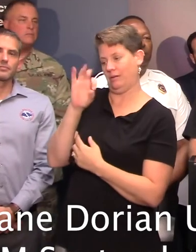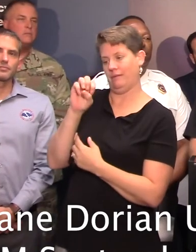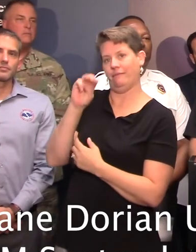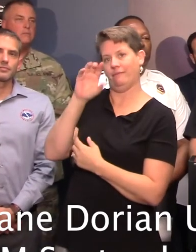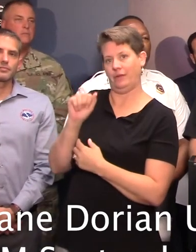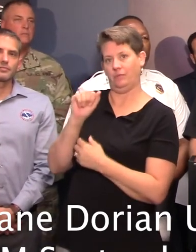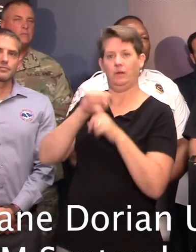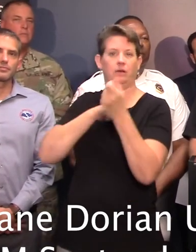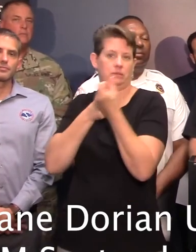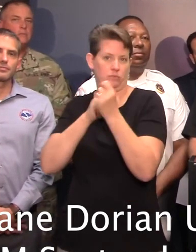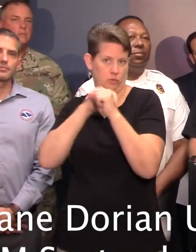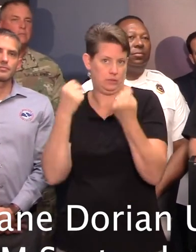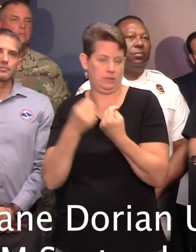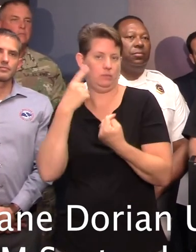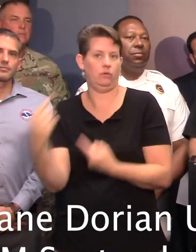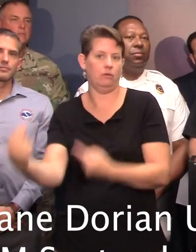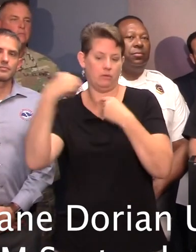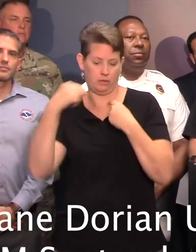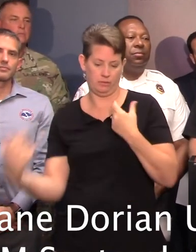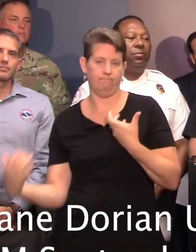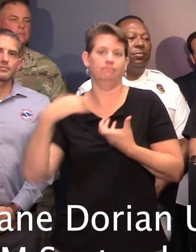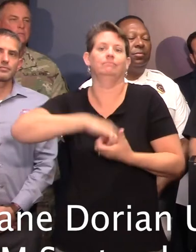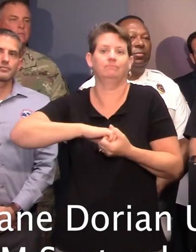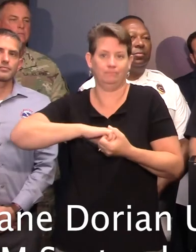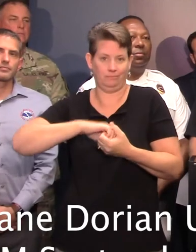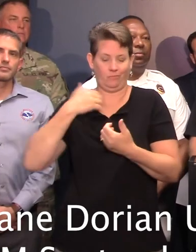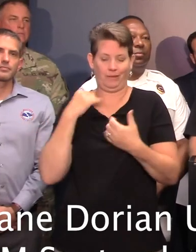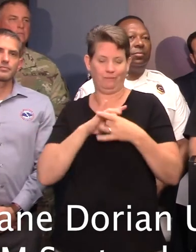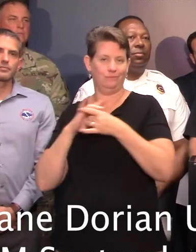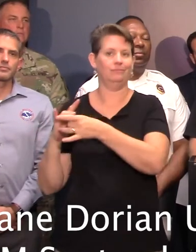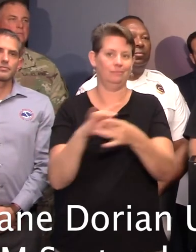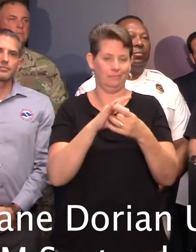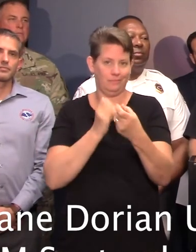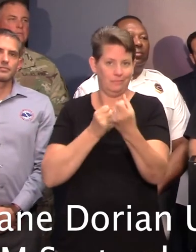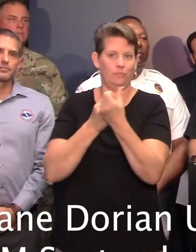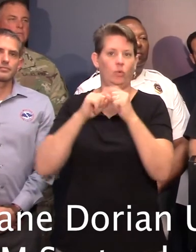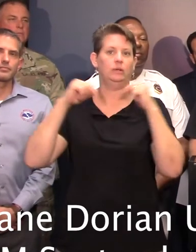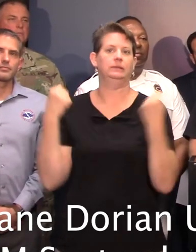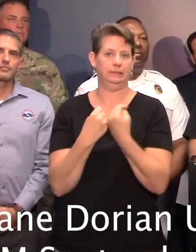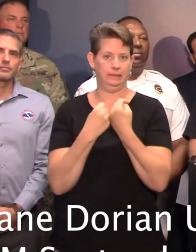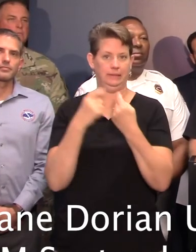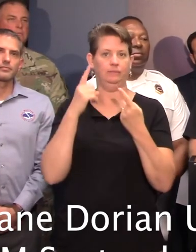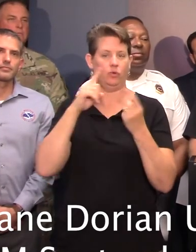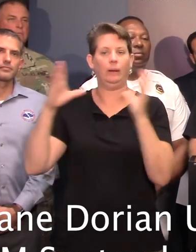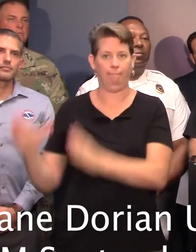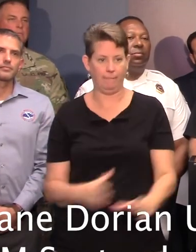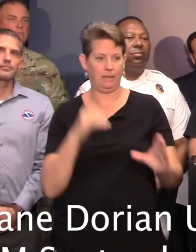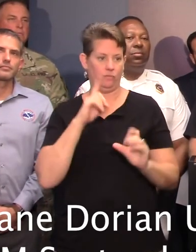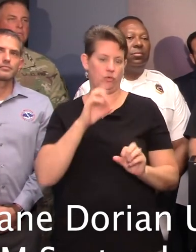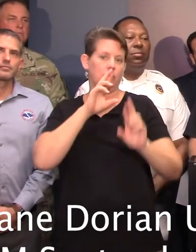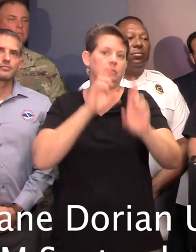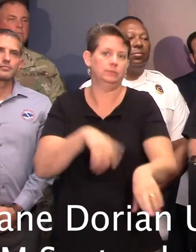Support Team, and we'll actually form a joint unified support team to continue to plan for rescue